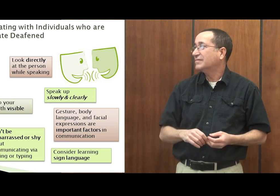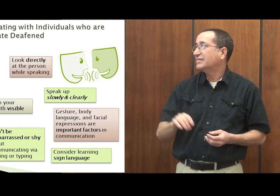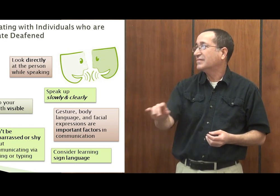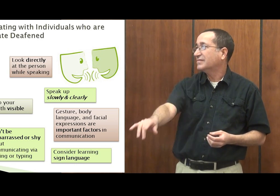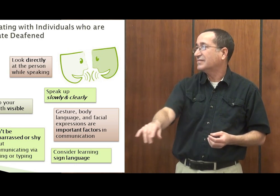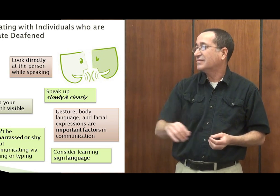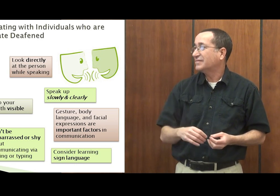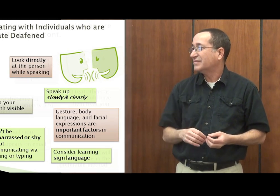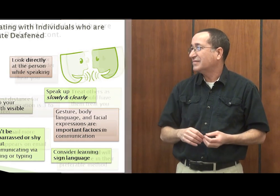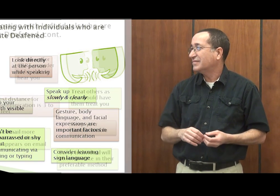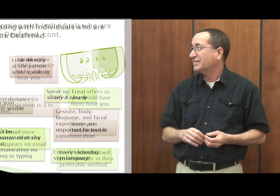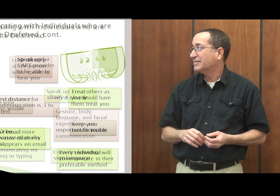Again.